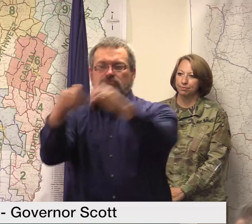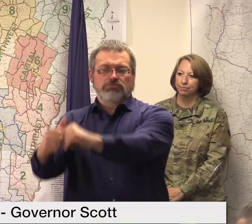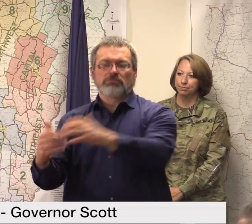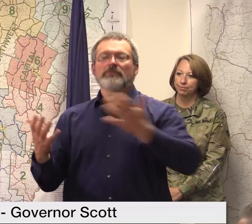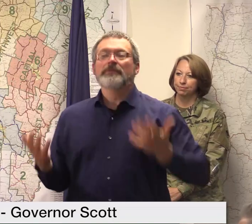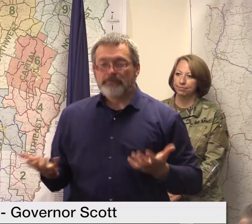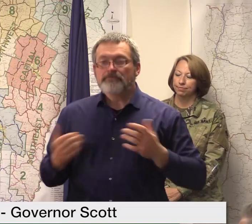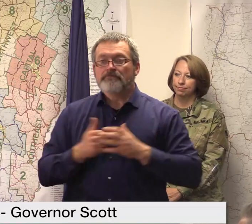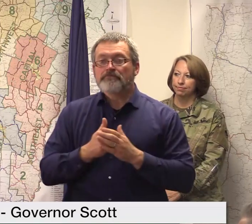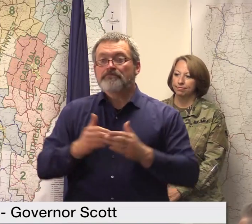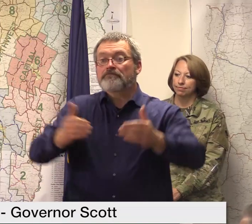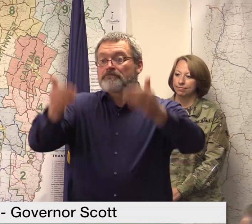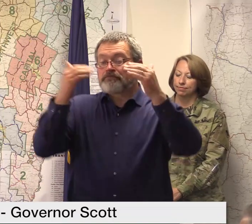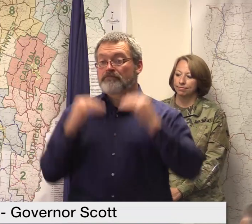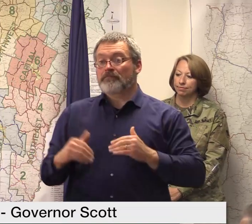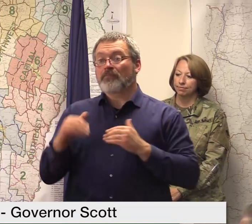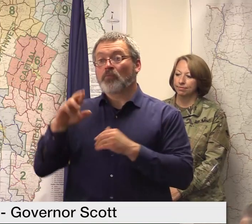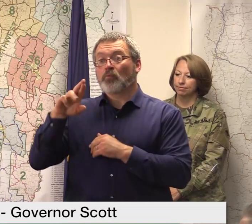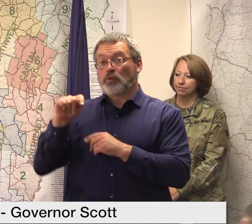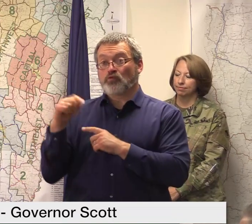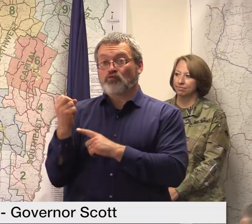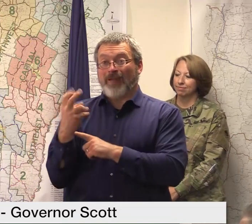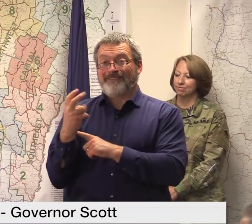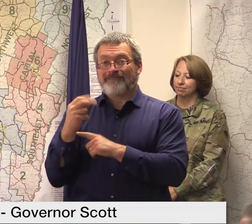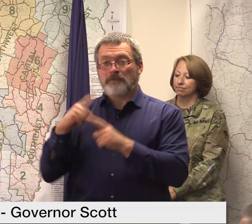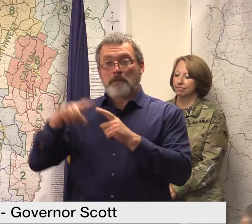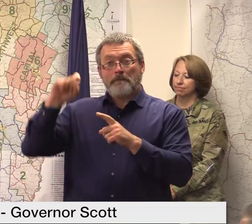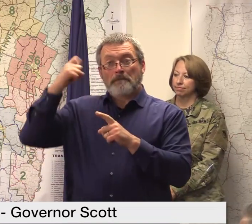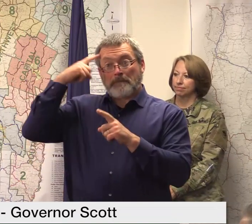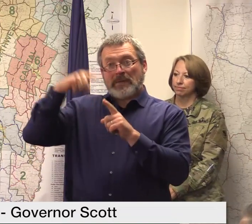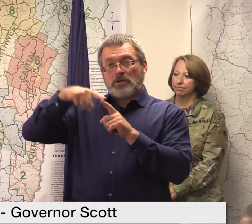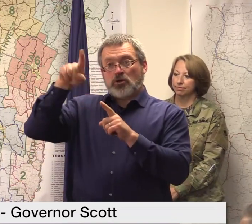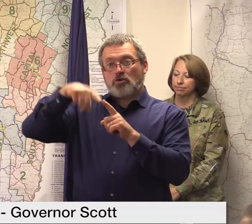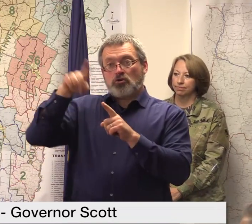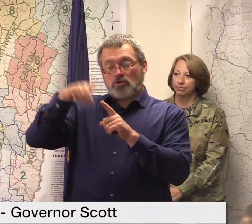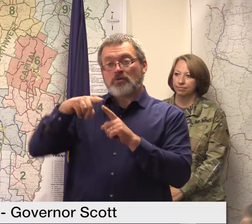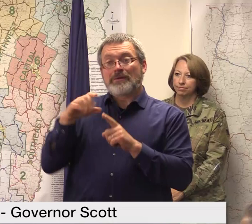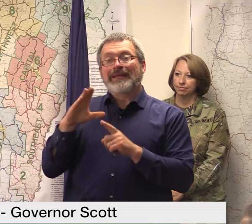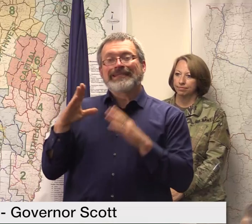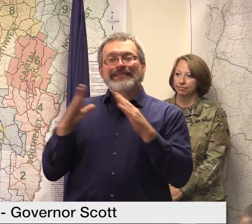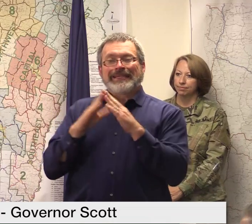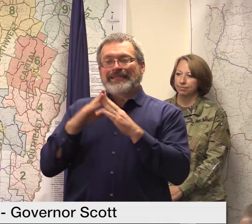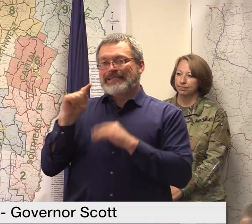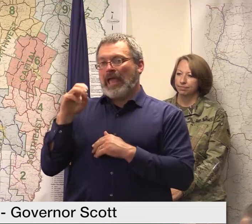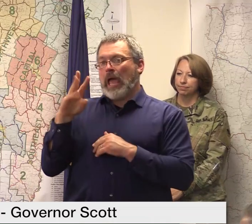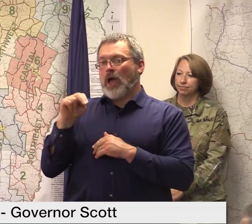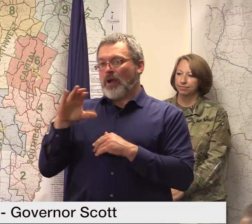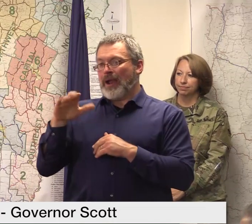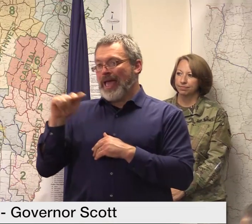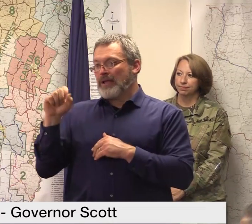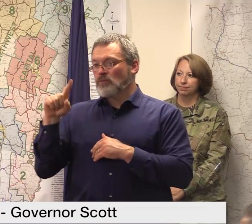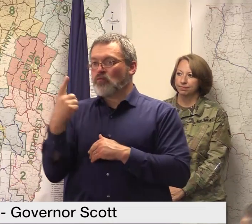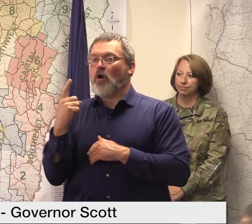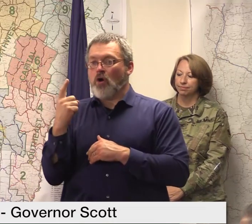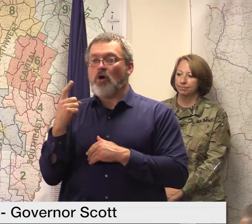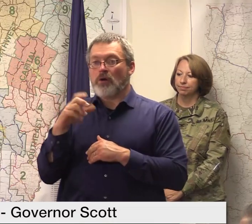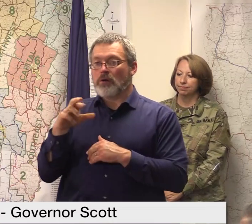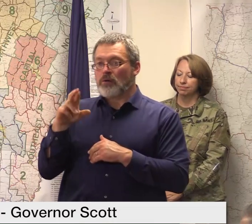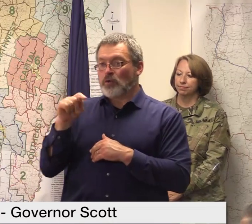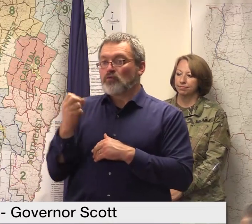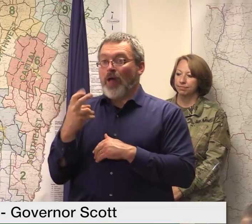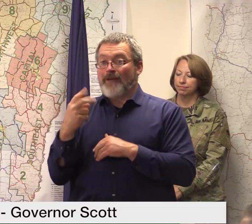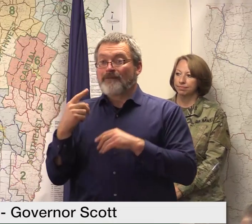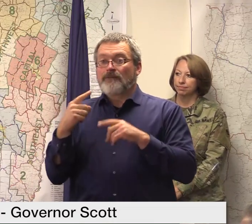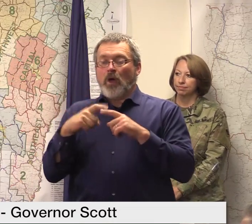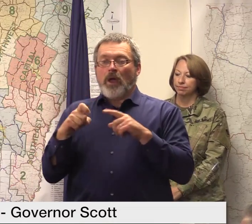is a class one town highway the closure is controlled by the city of montpelier it is between barry street and school street